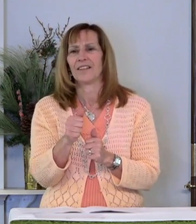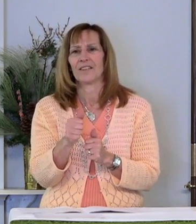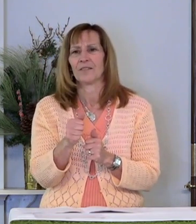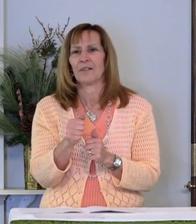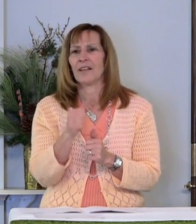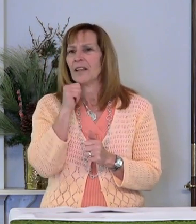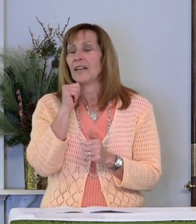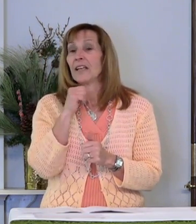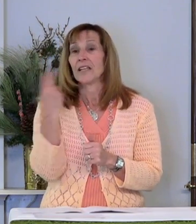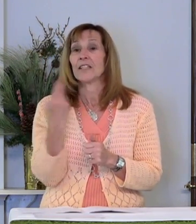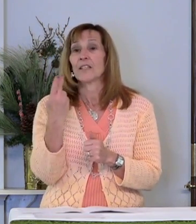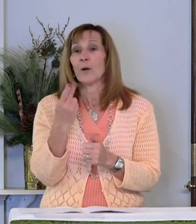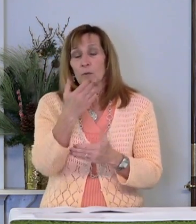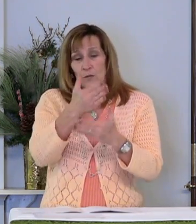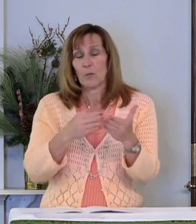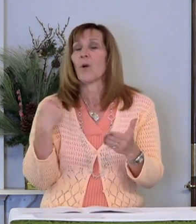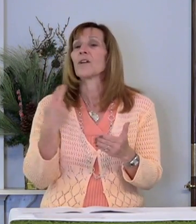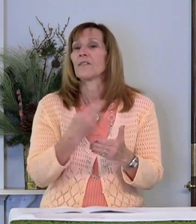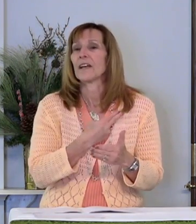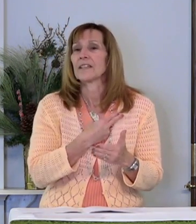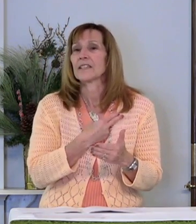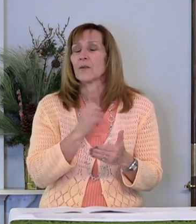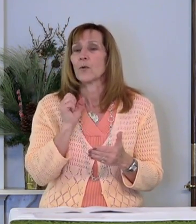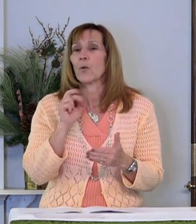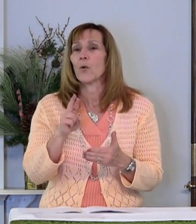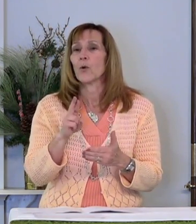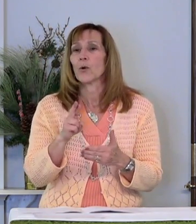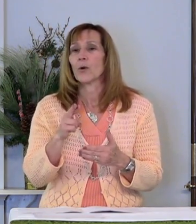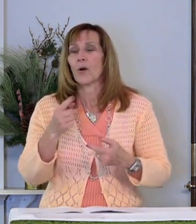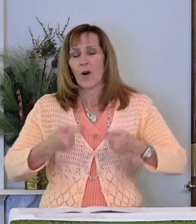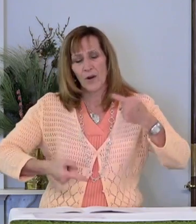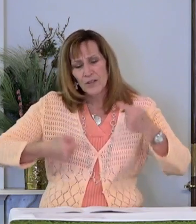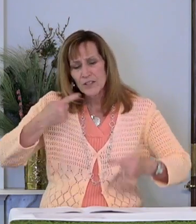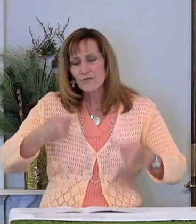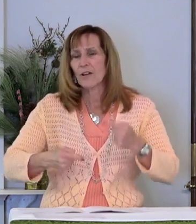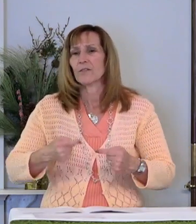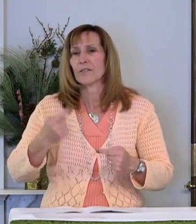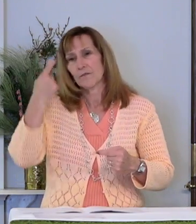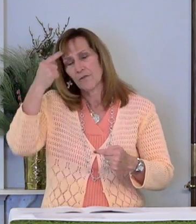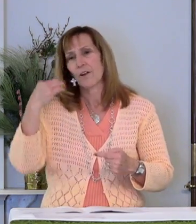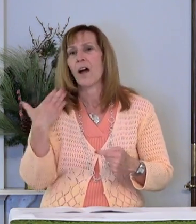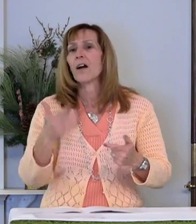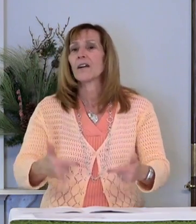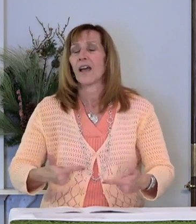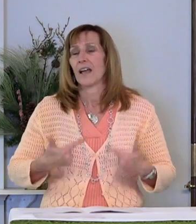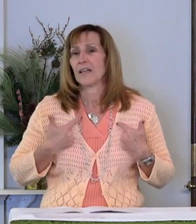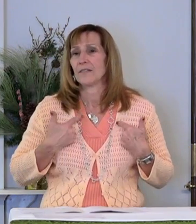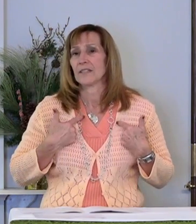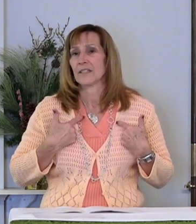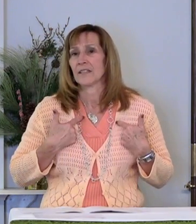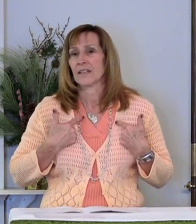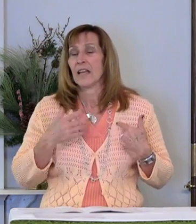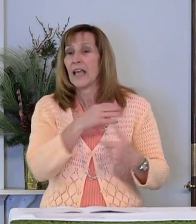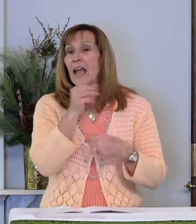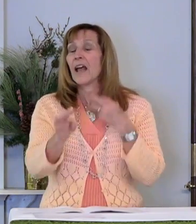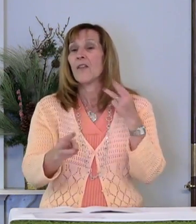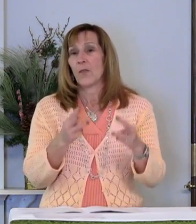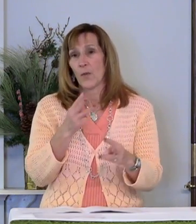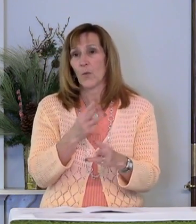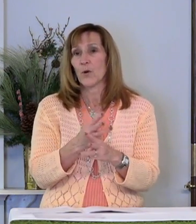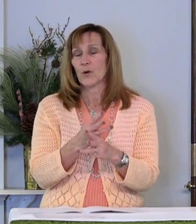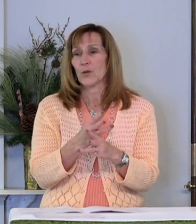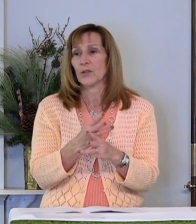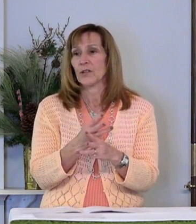uninvolved nor are the struggles of our own lives and of the world